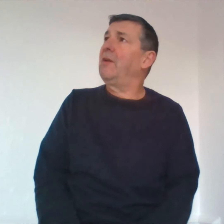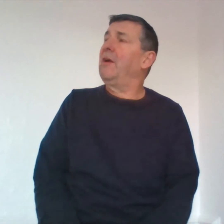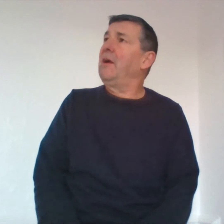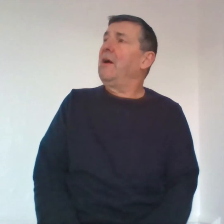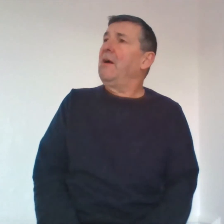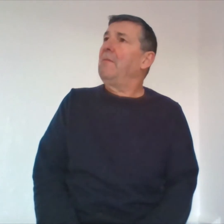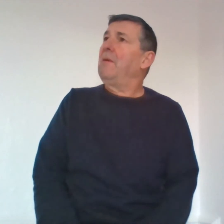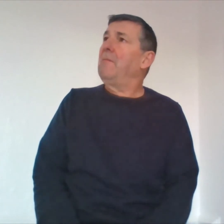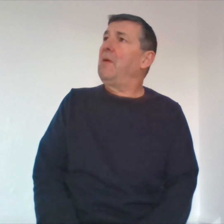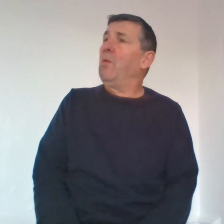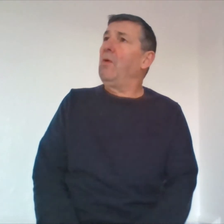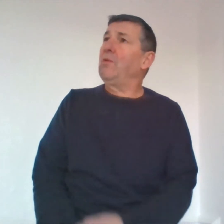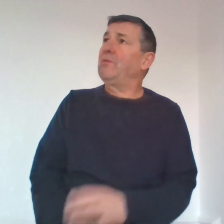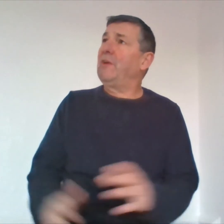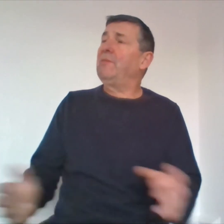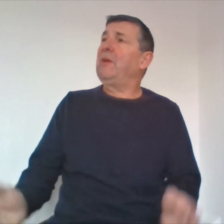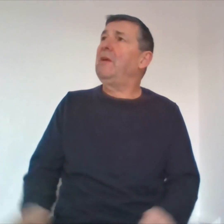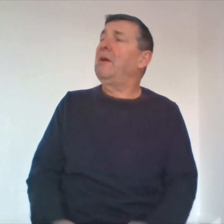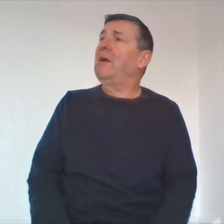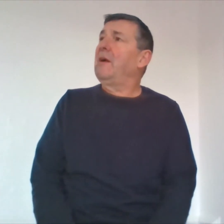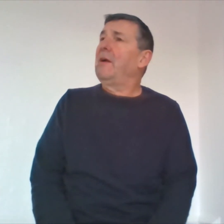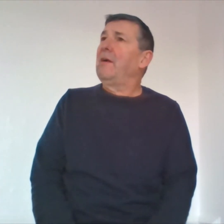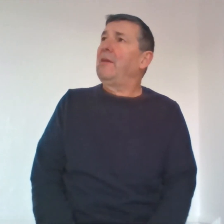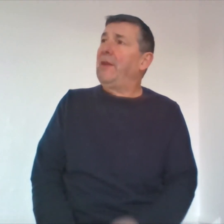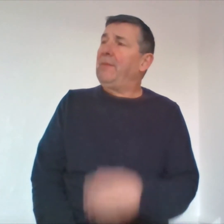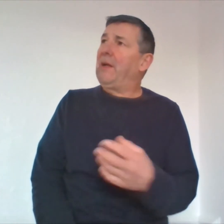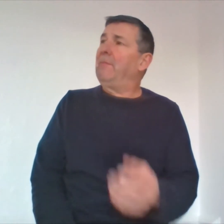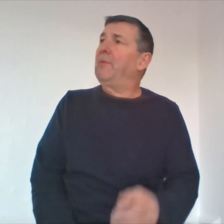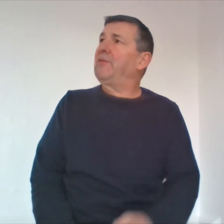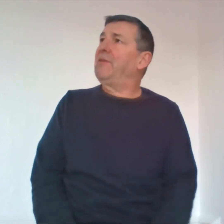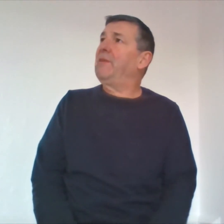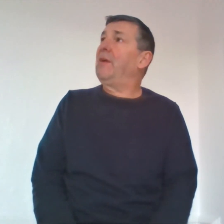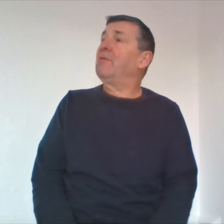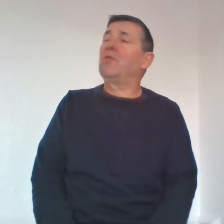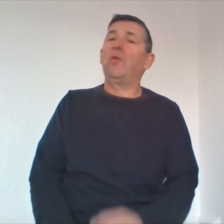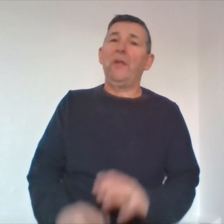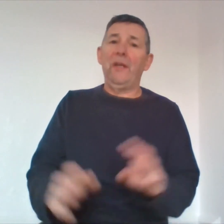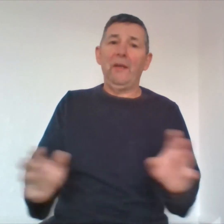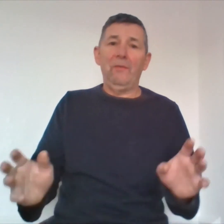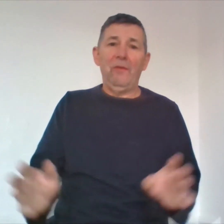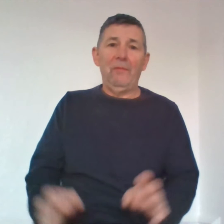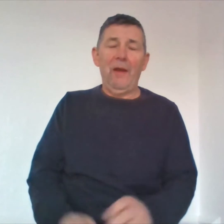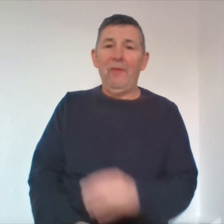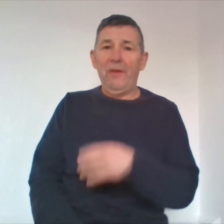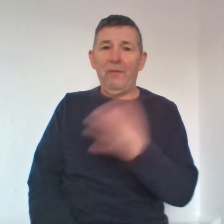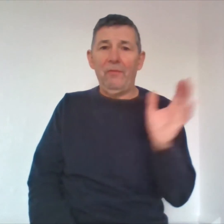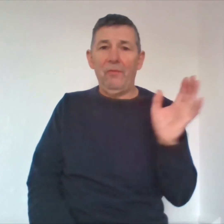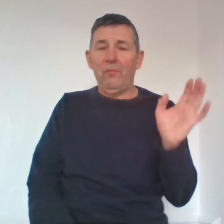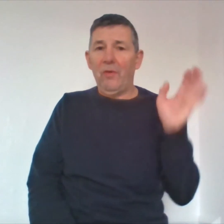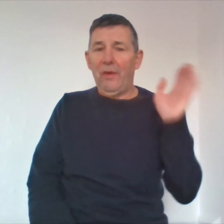my wall which was empty that then became positive and now it's totally negative i've had enough of this wall i've